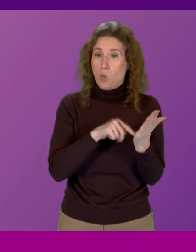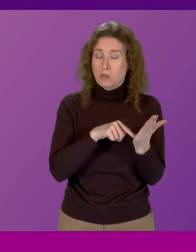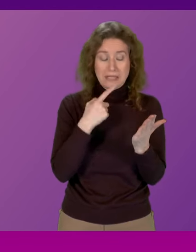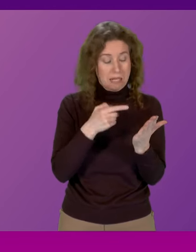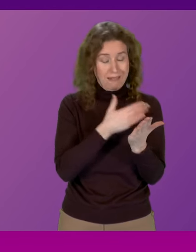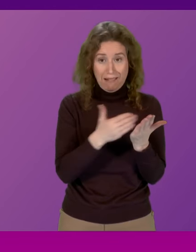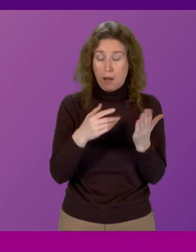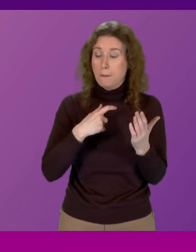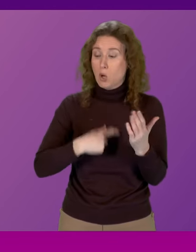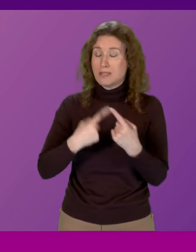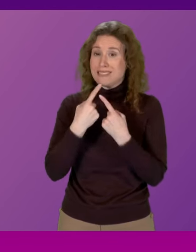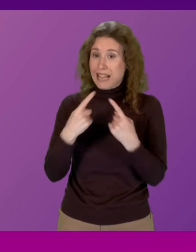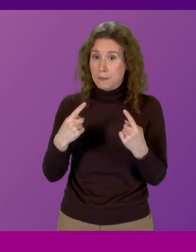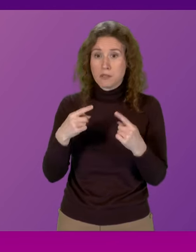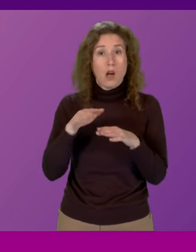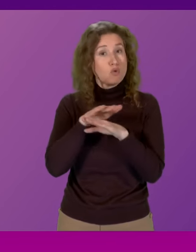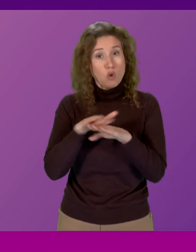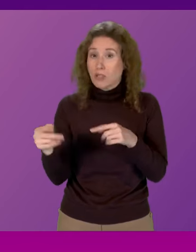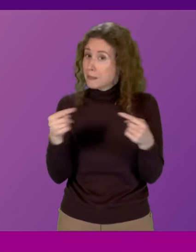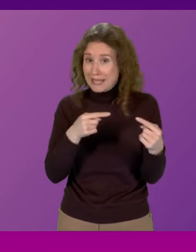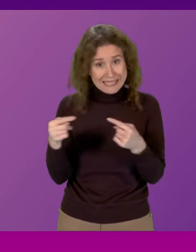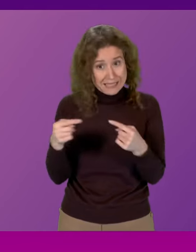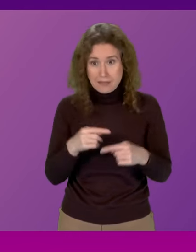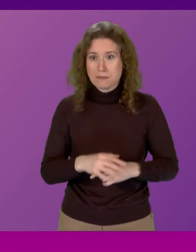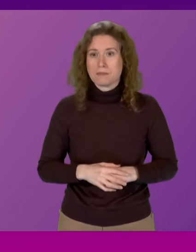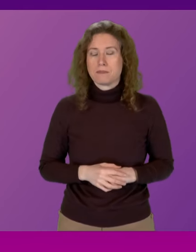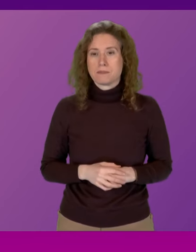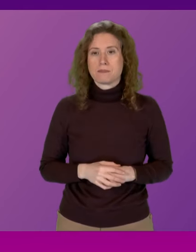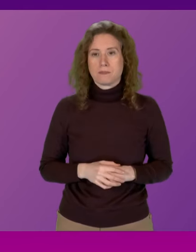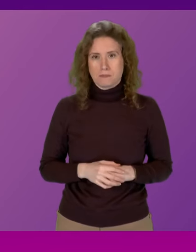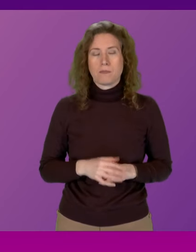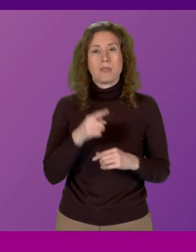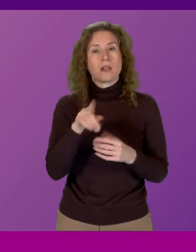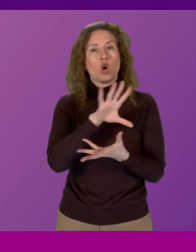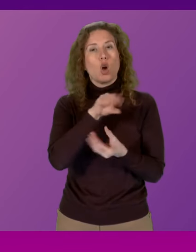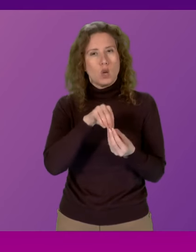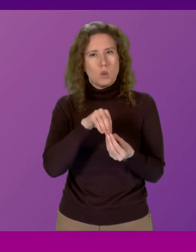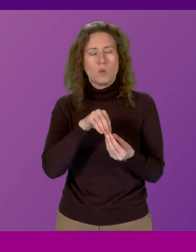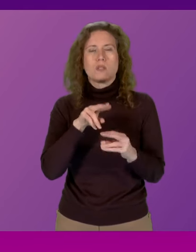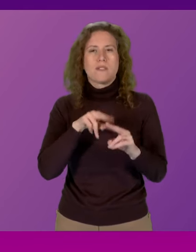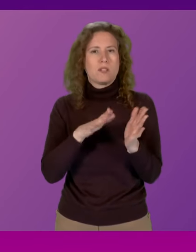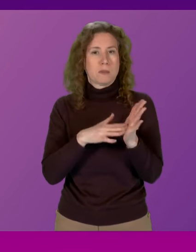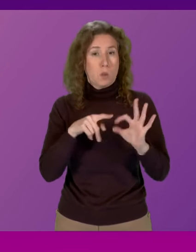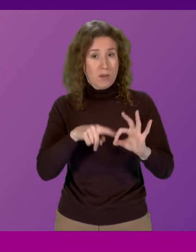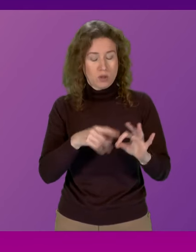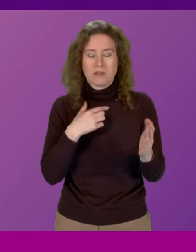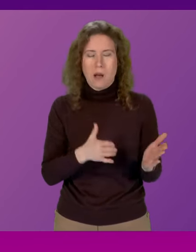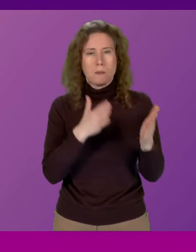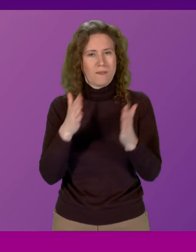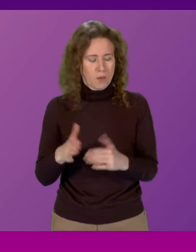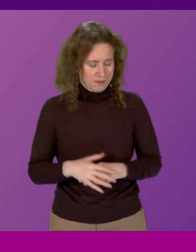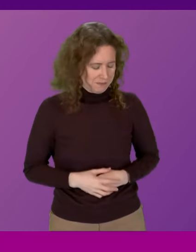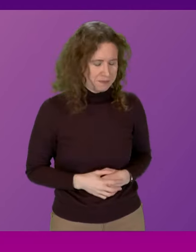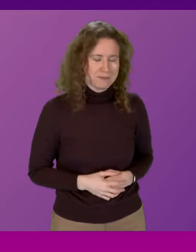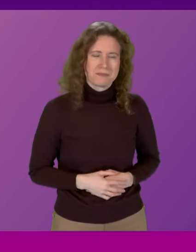that personal statements are not debated that concludes first minister's questions and we move on to the next